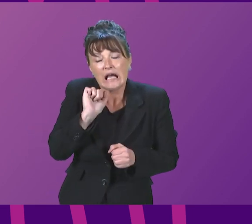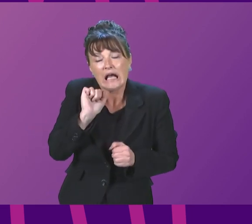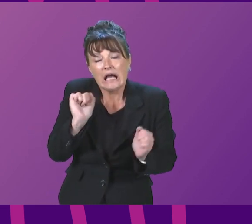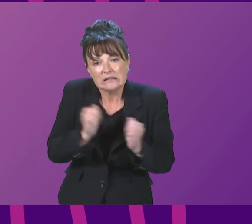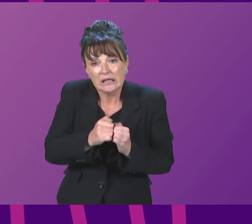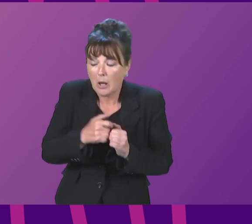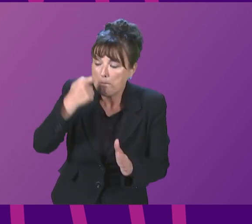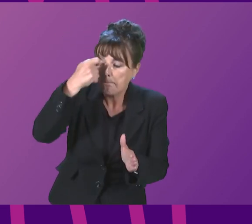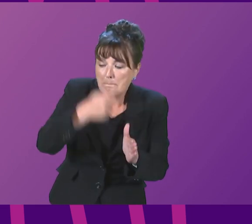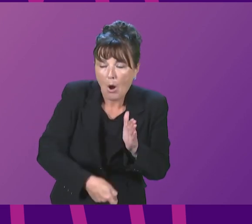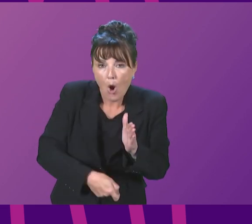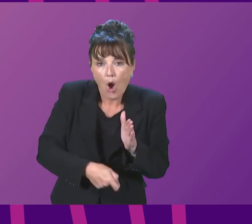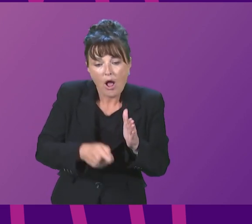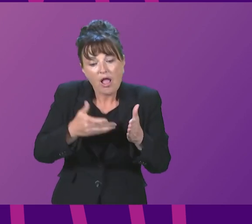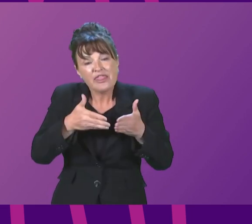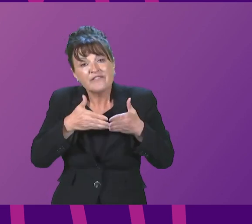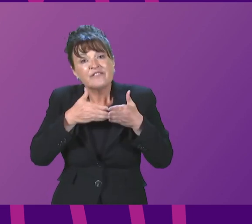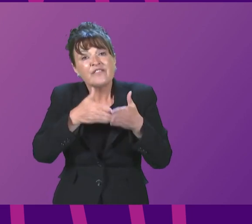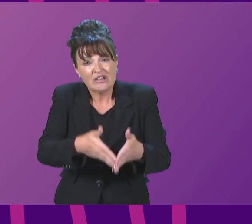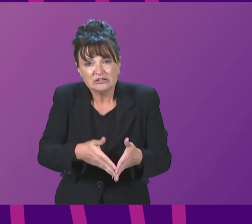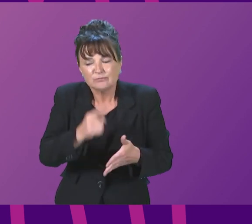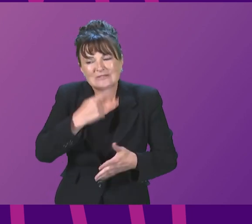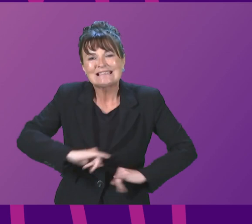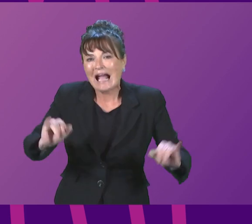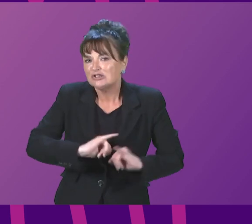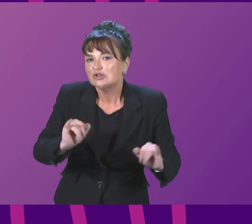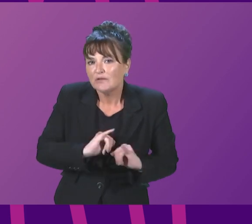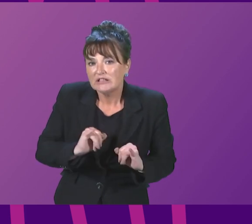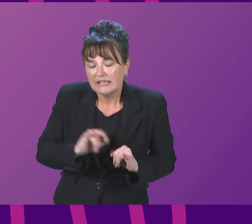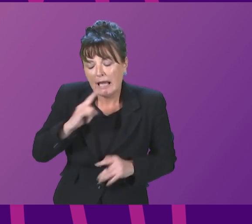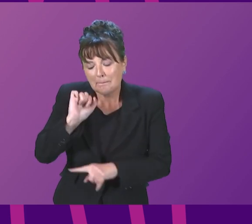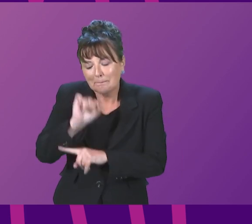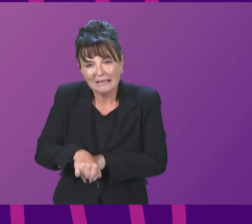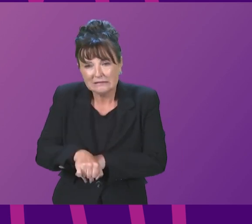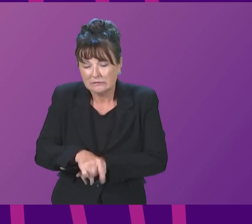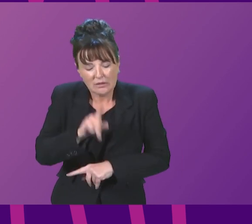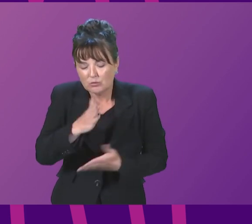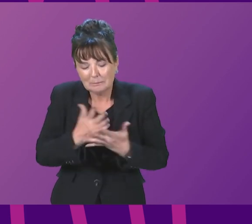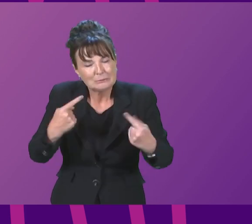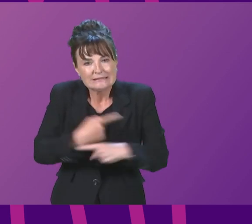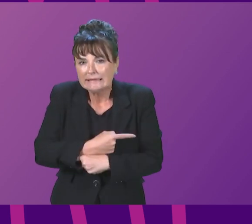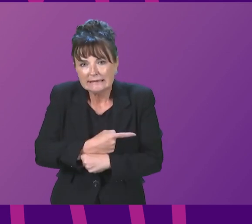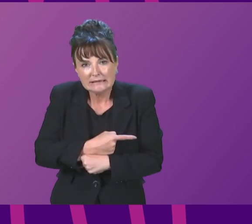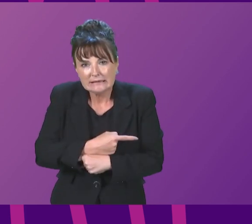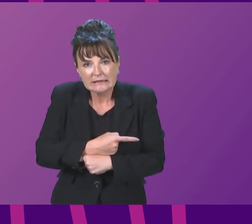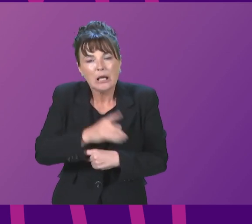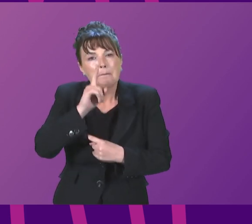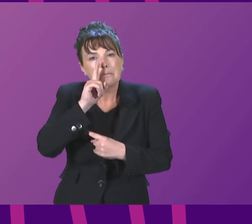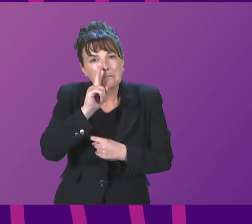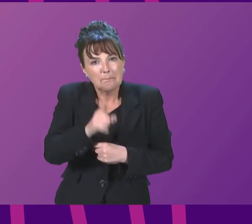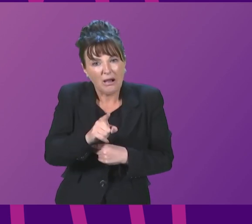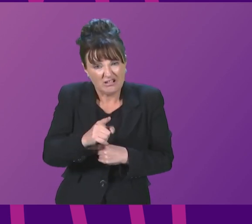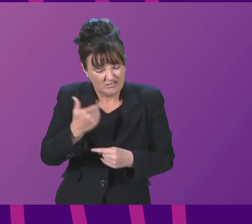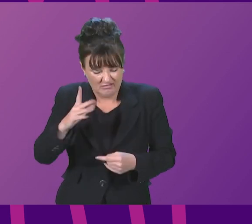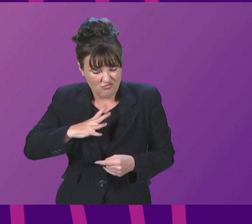That's the bit maybe Nicola Sturgeon didn't see today. Her former loyal lieutenant admitting how awful this mistake was, even though it further ruins his